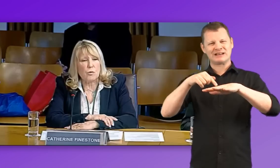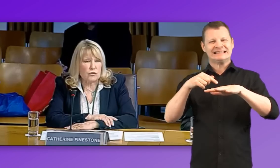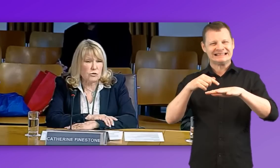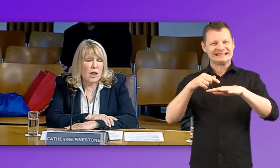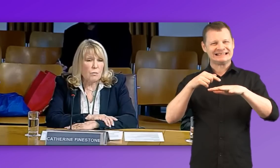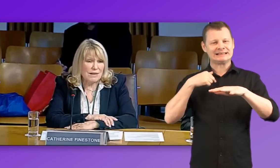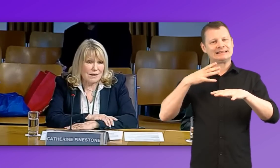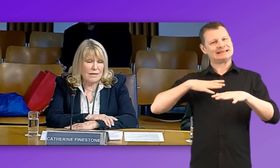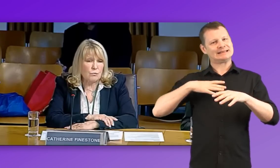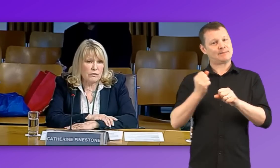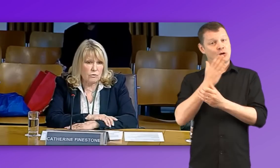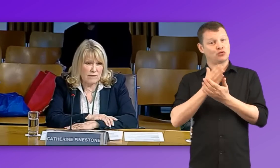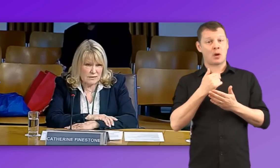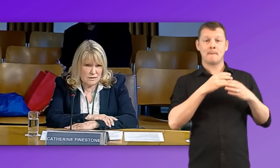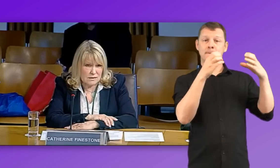modules were in line with the universities.